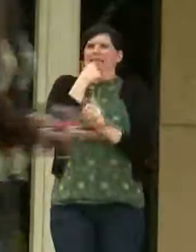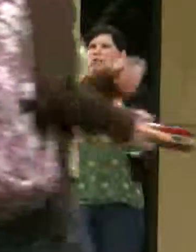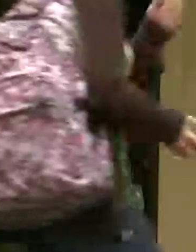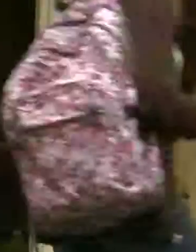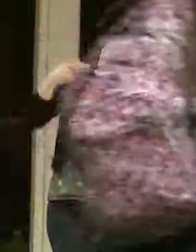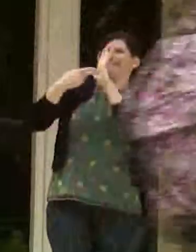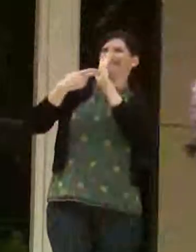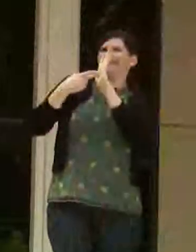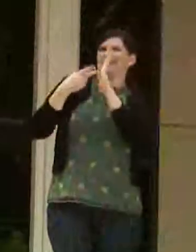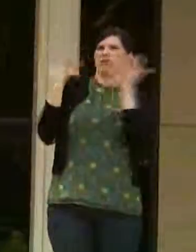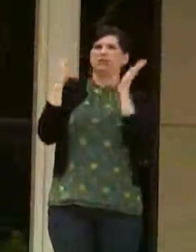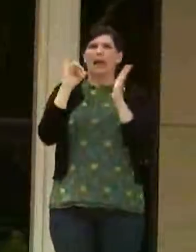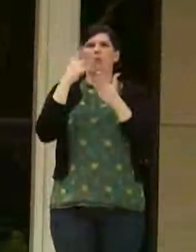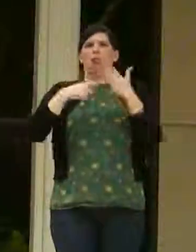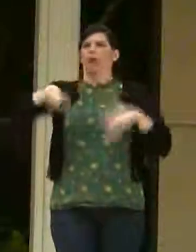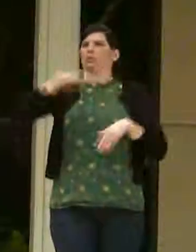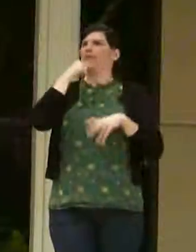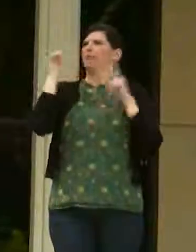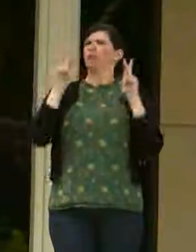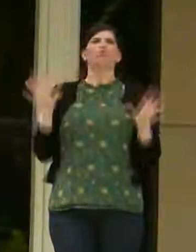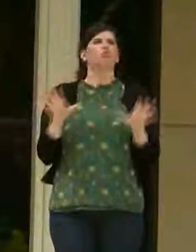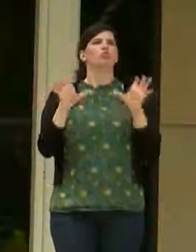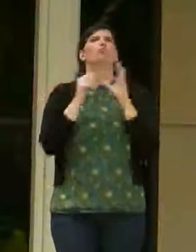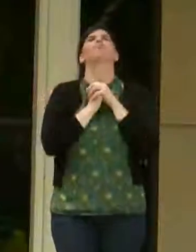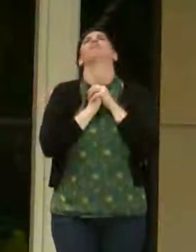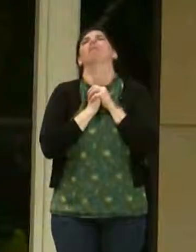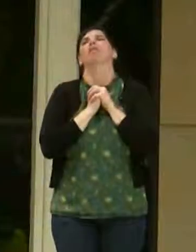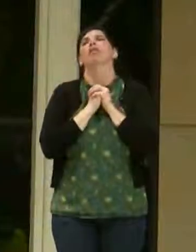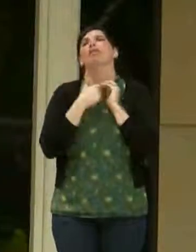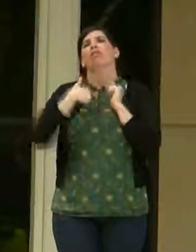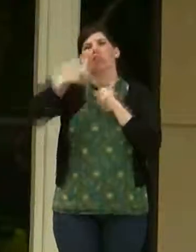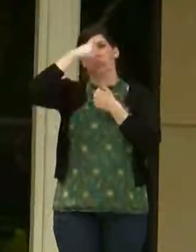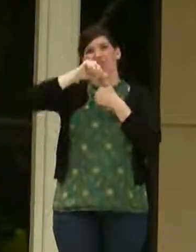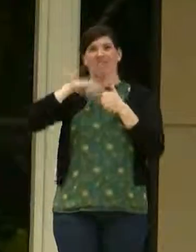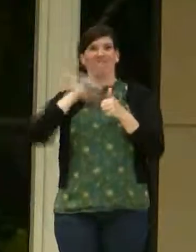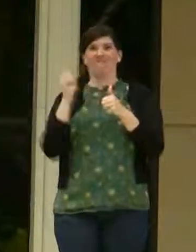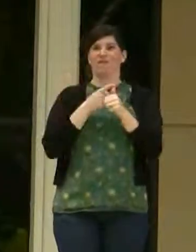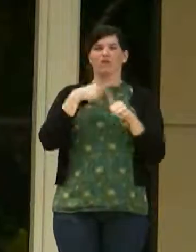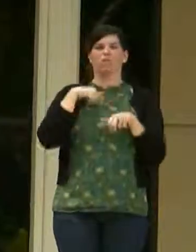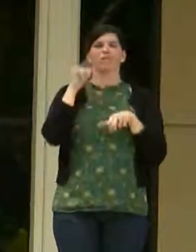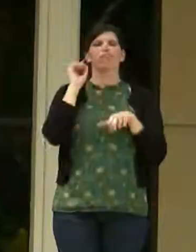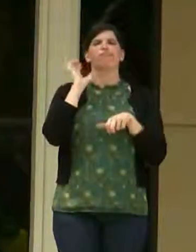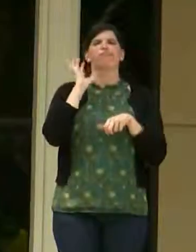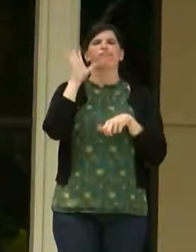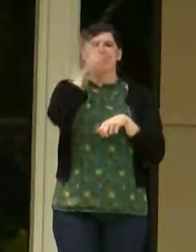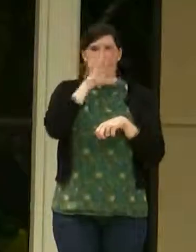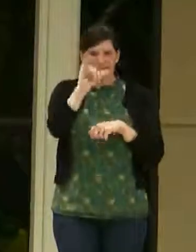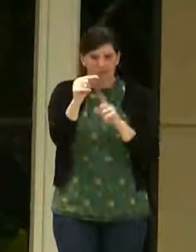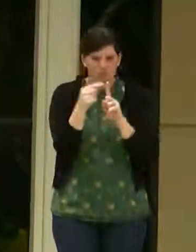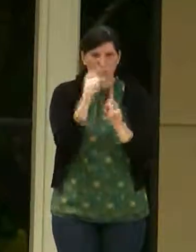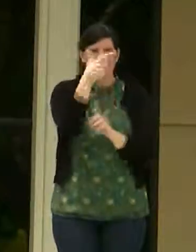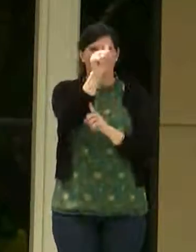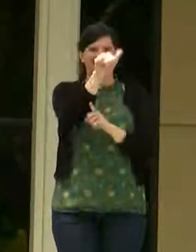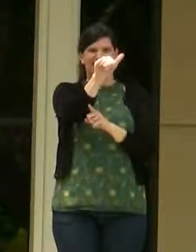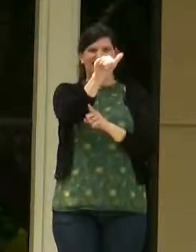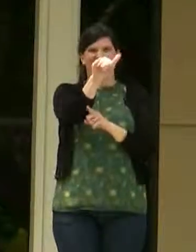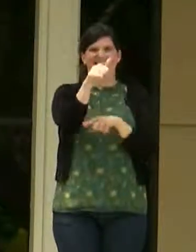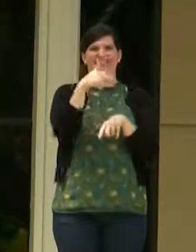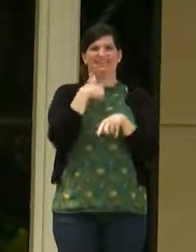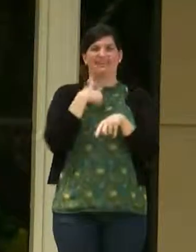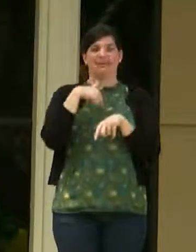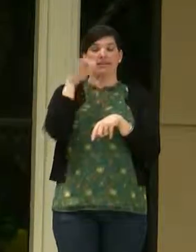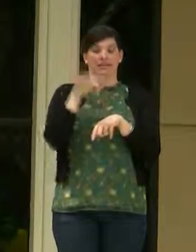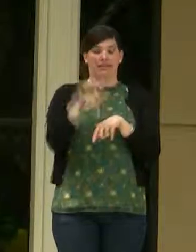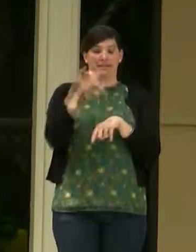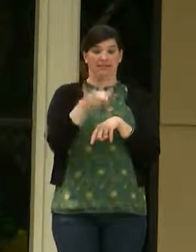you know, what we did. And I remember the first time I searched the word gay, I got like 10,000 porn